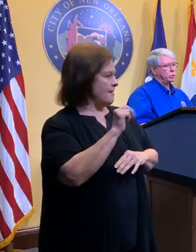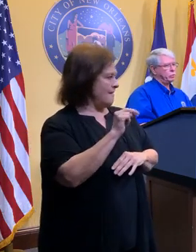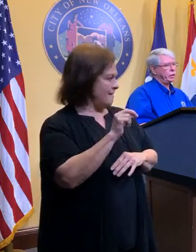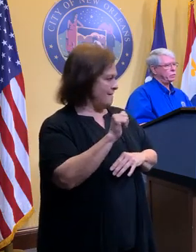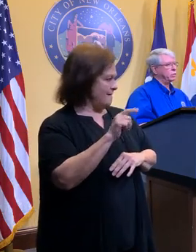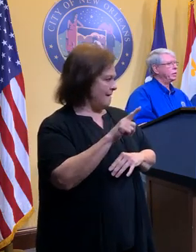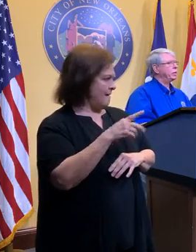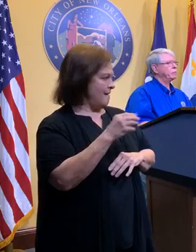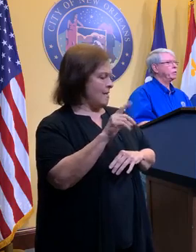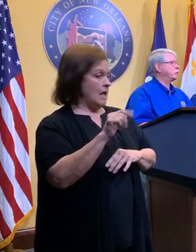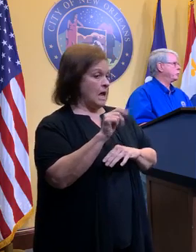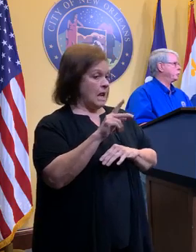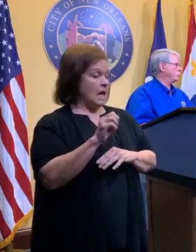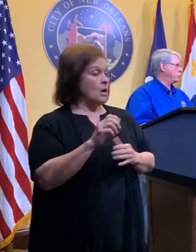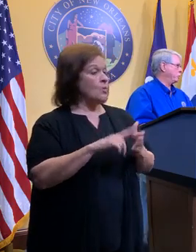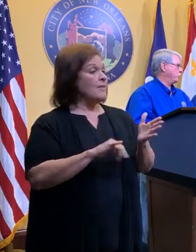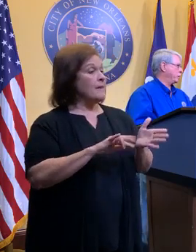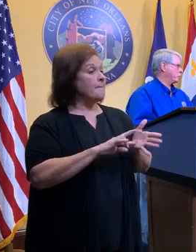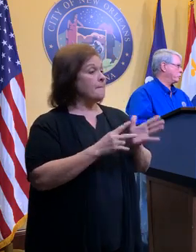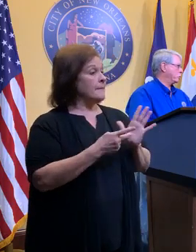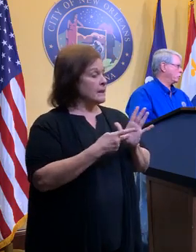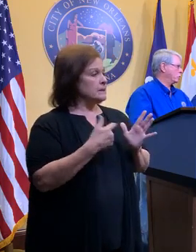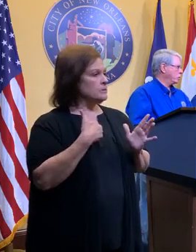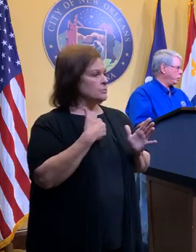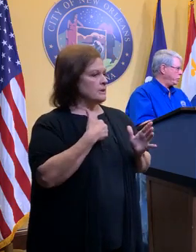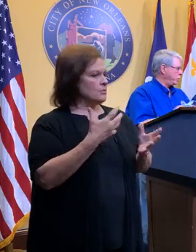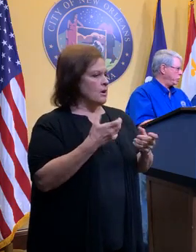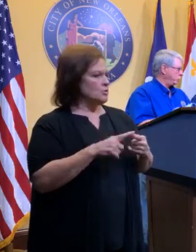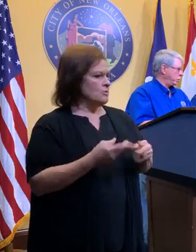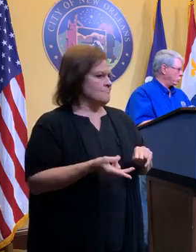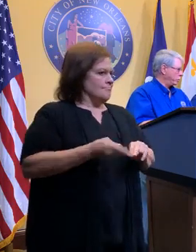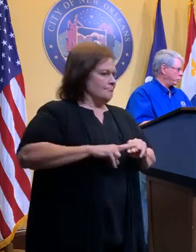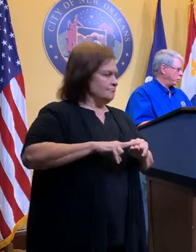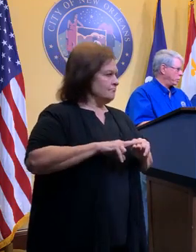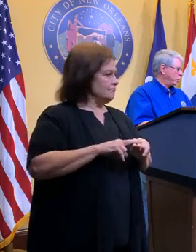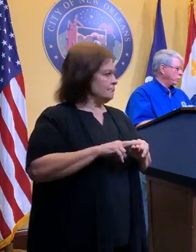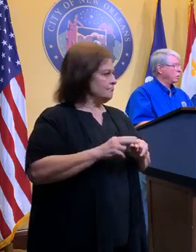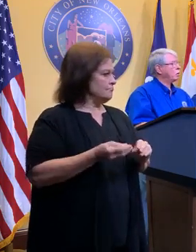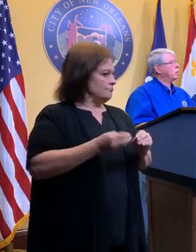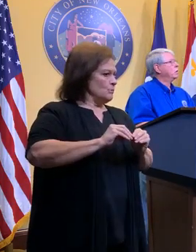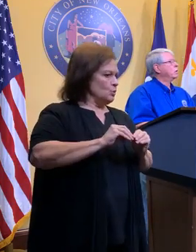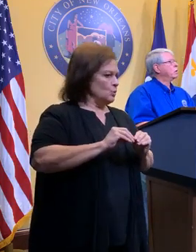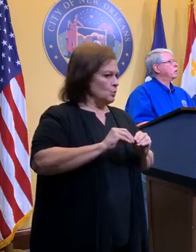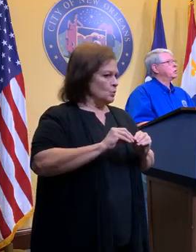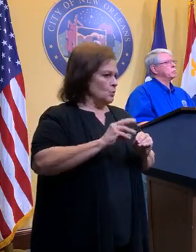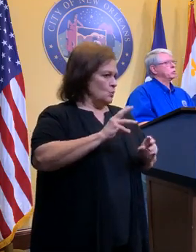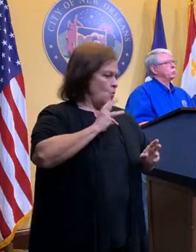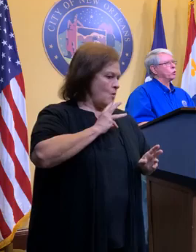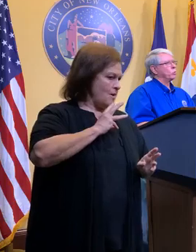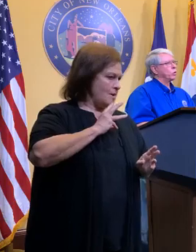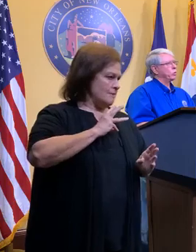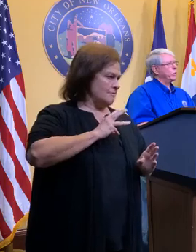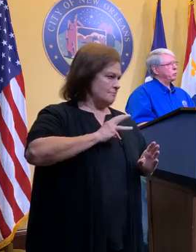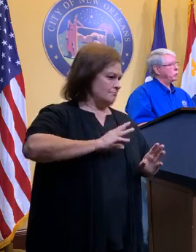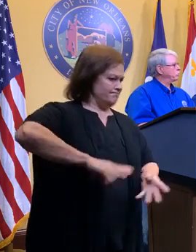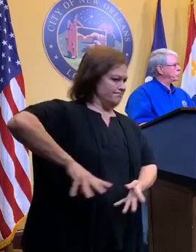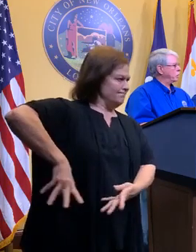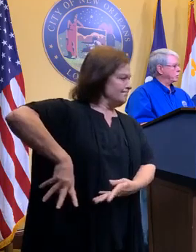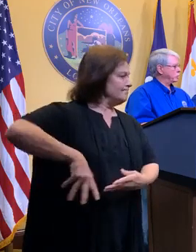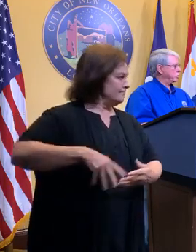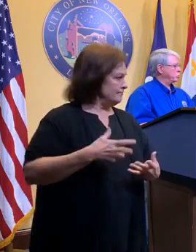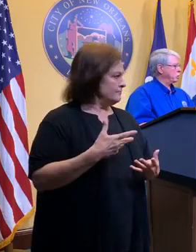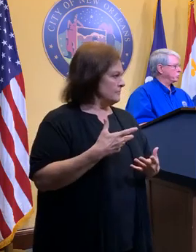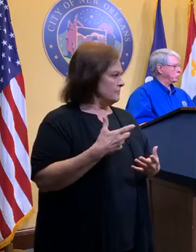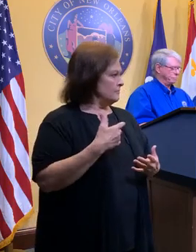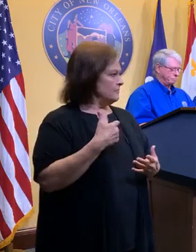doing that, we actually have increased pumping capacity. So the lower that we can keep that water in the canal, the more water we can